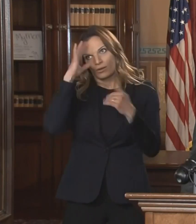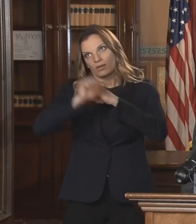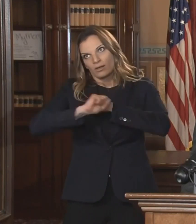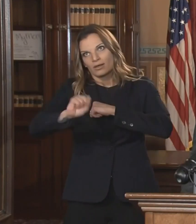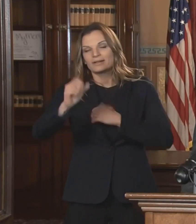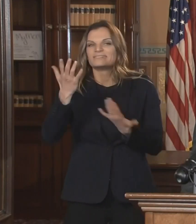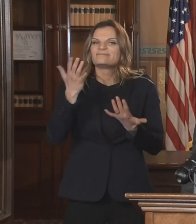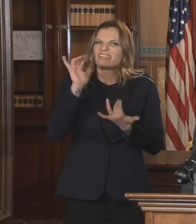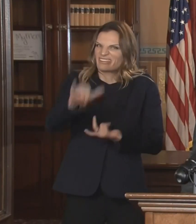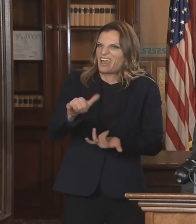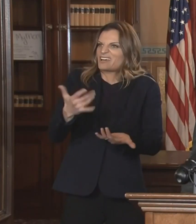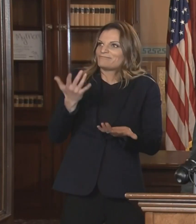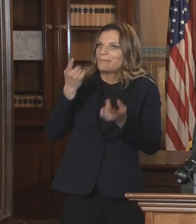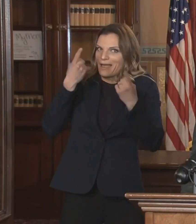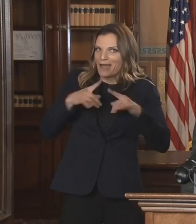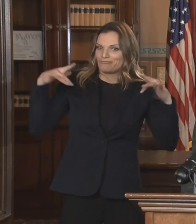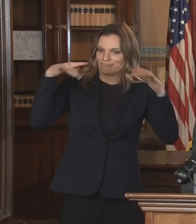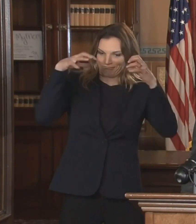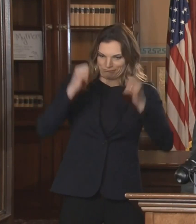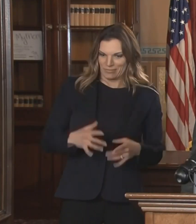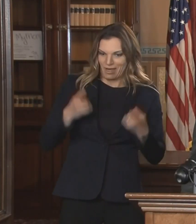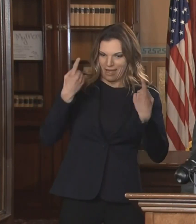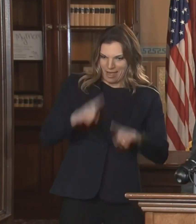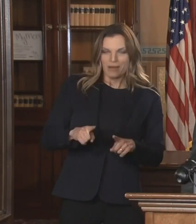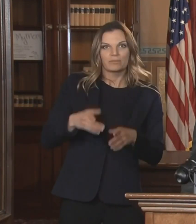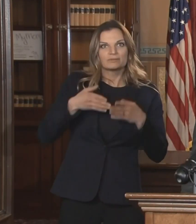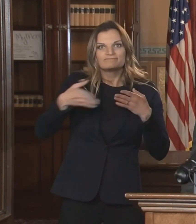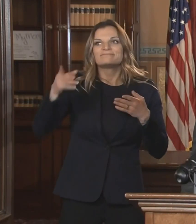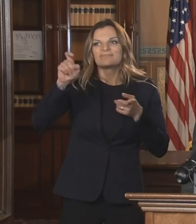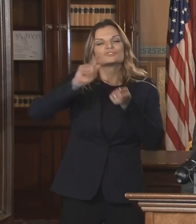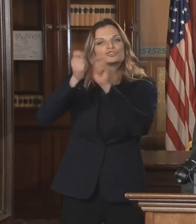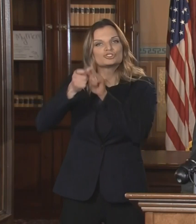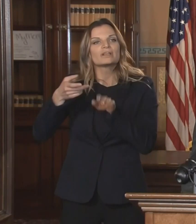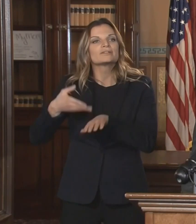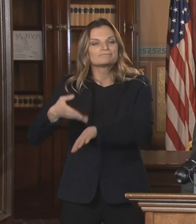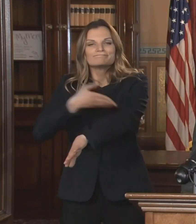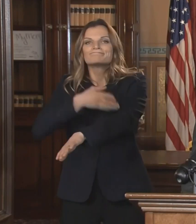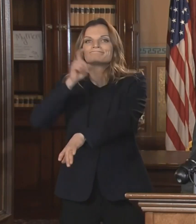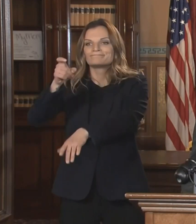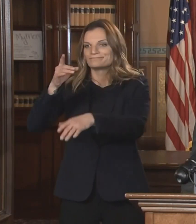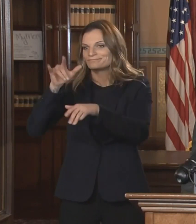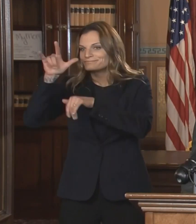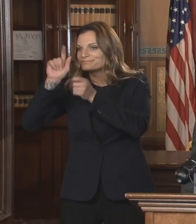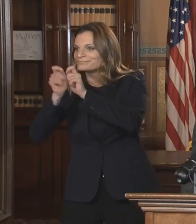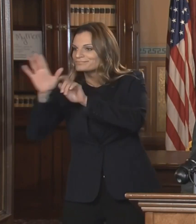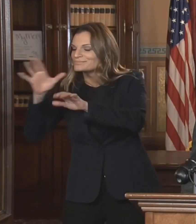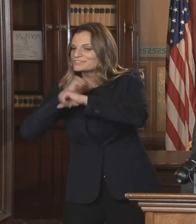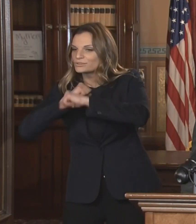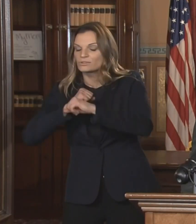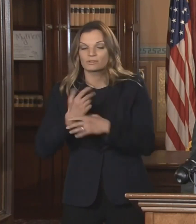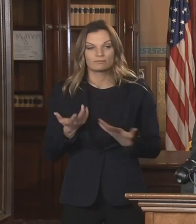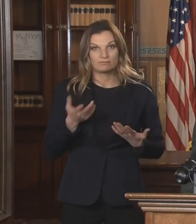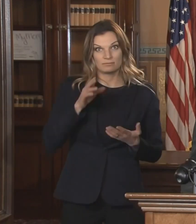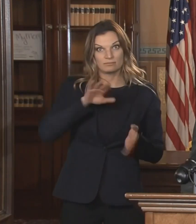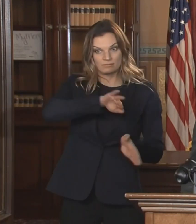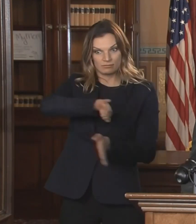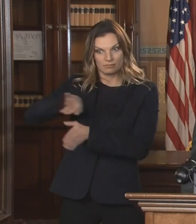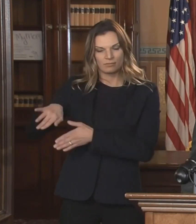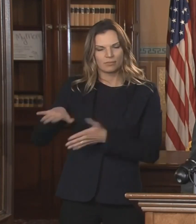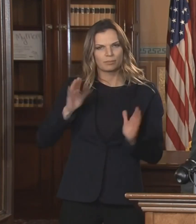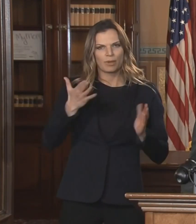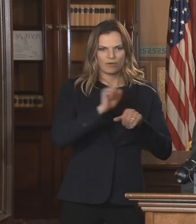over three 9 11s here in Michigan in the last 10 months. It's